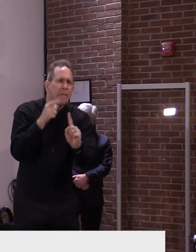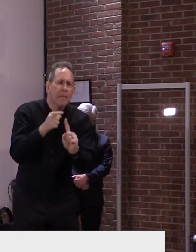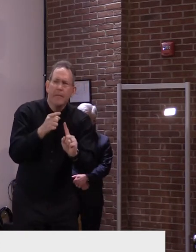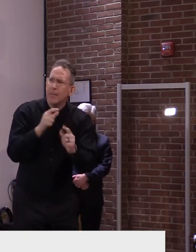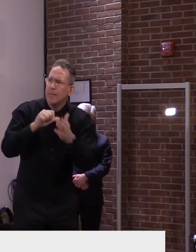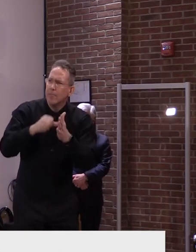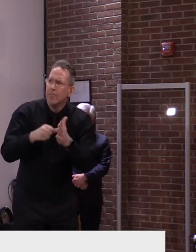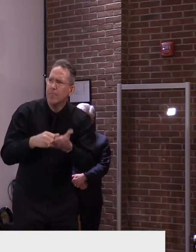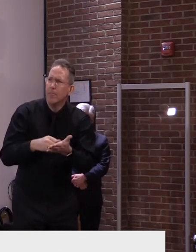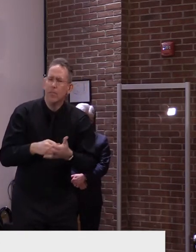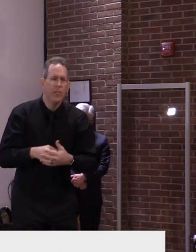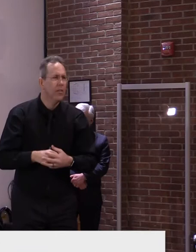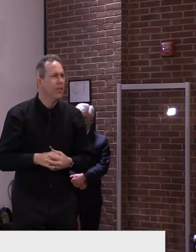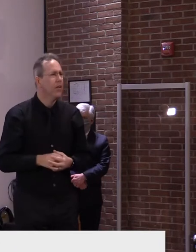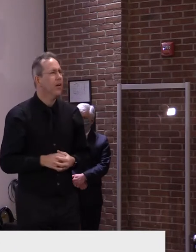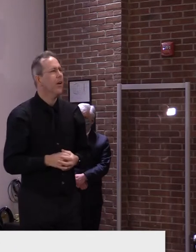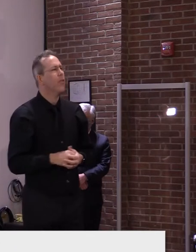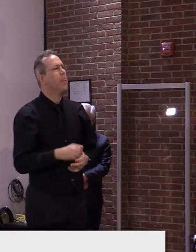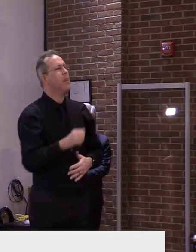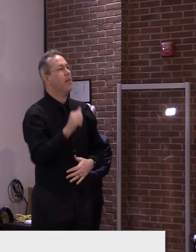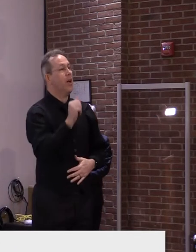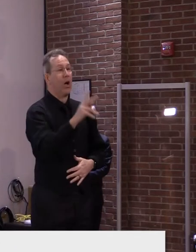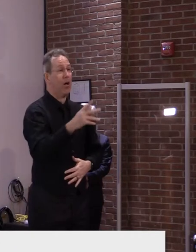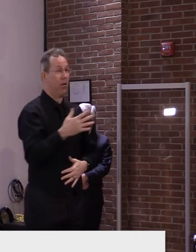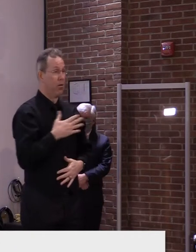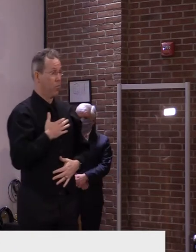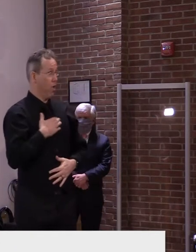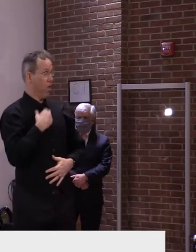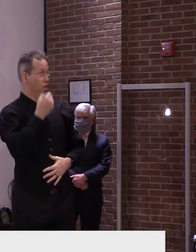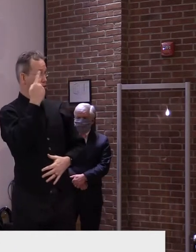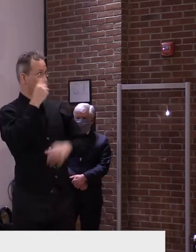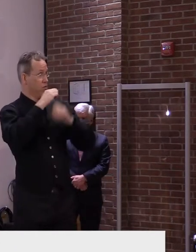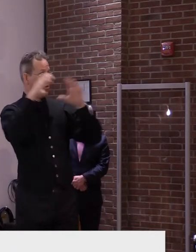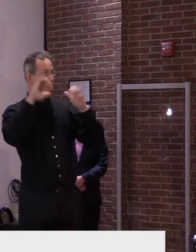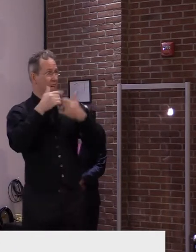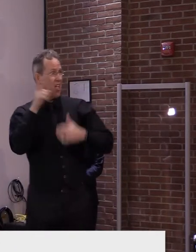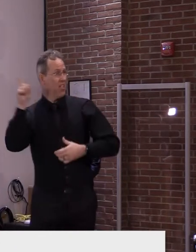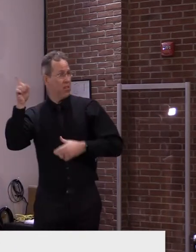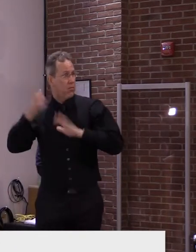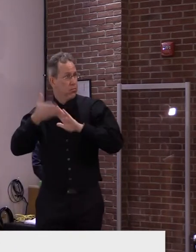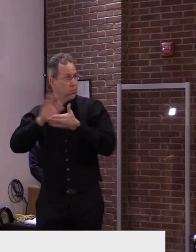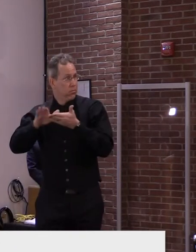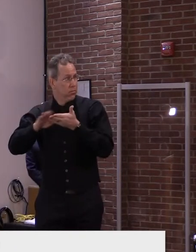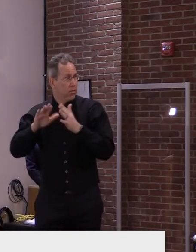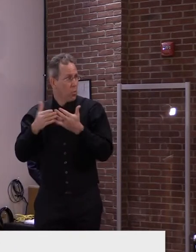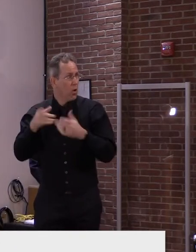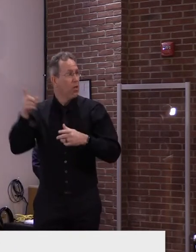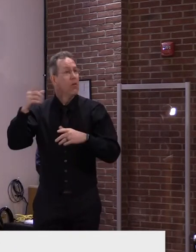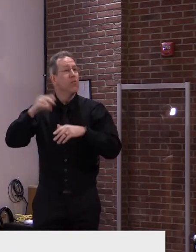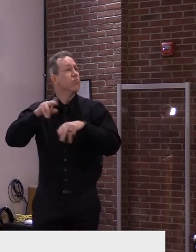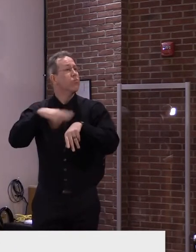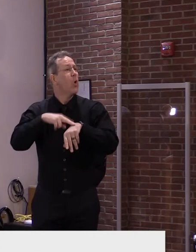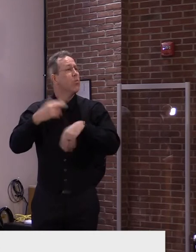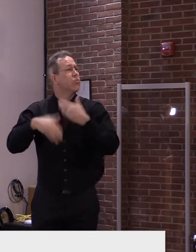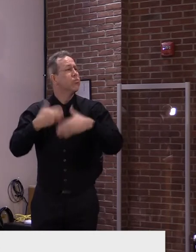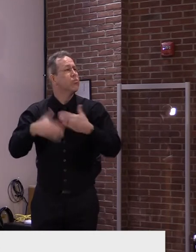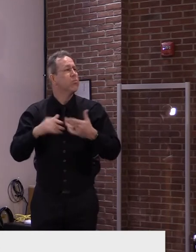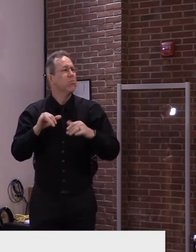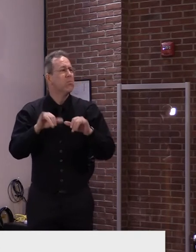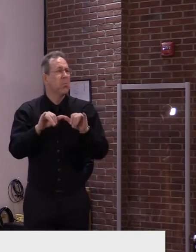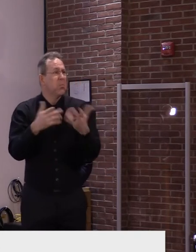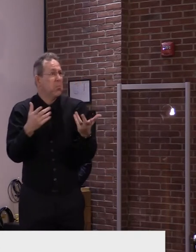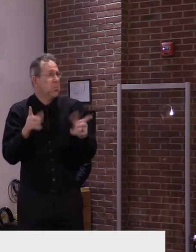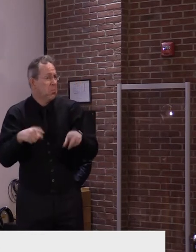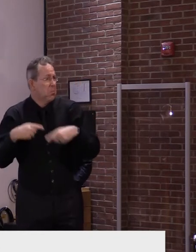Right. mean, my understanding is nothing during the pandemic has changed from their normal, uh, chlorination and other